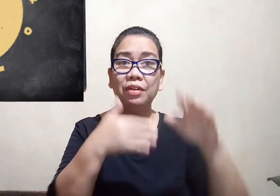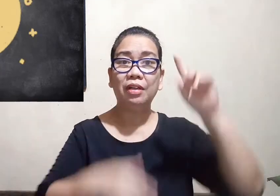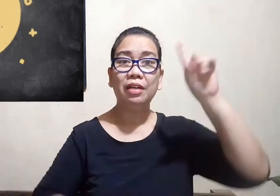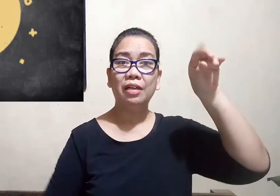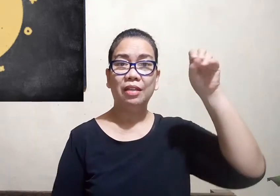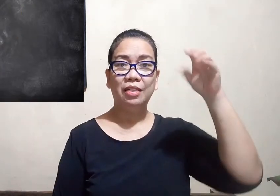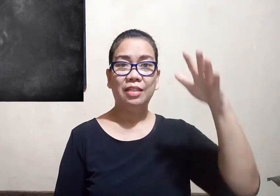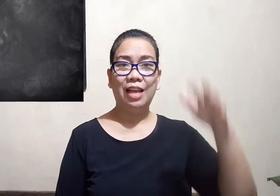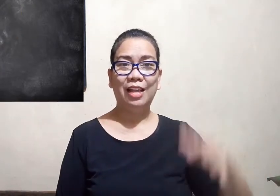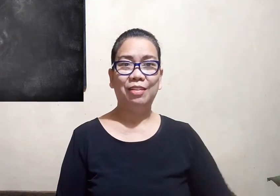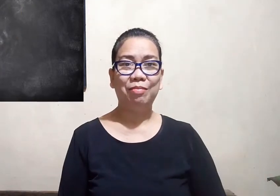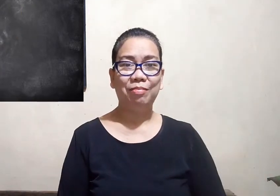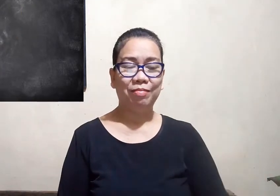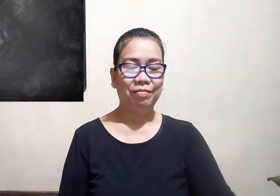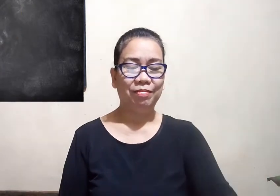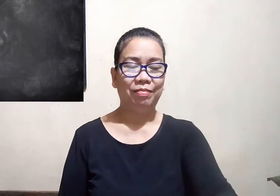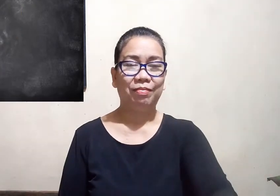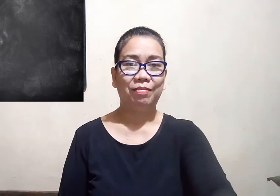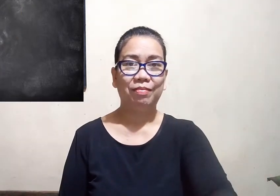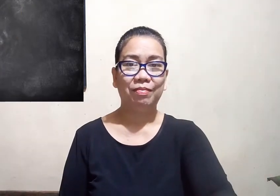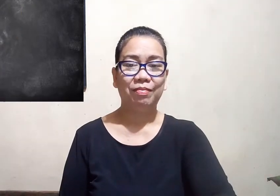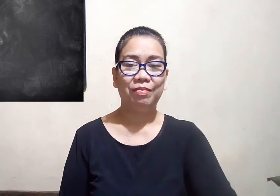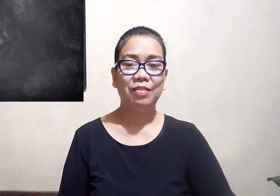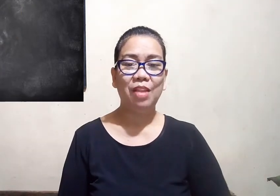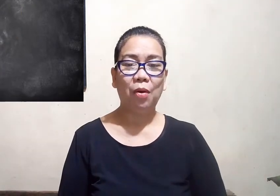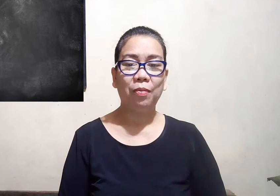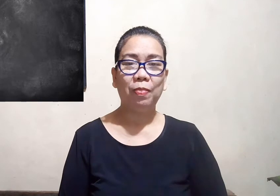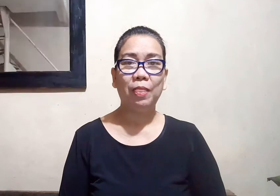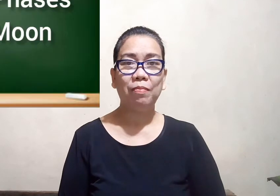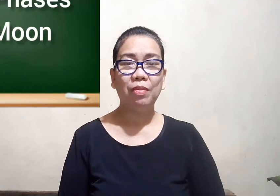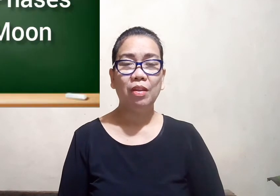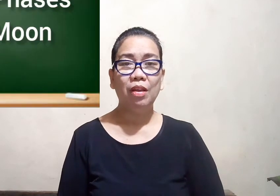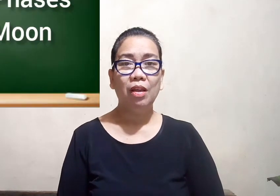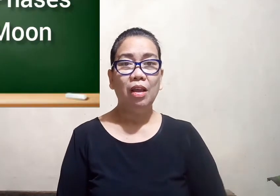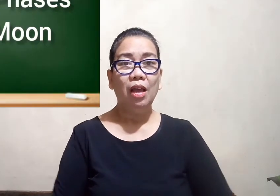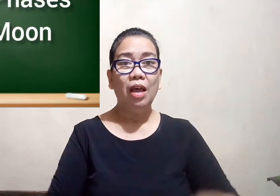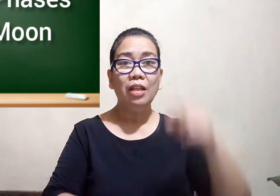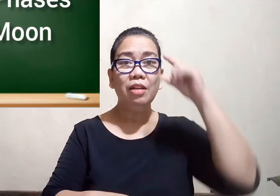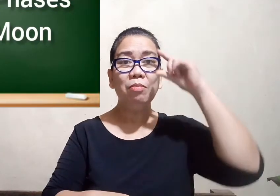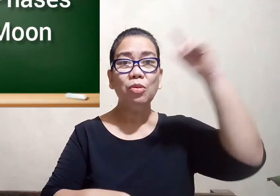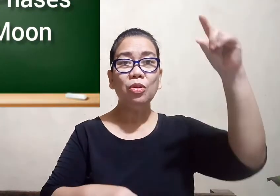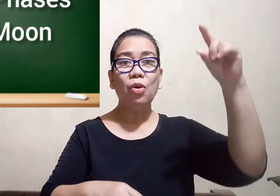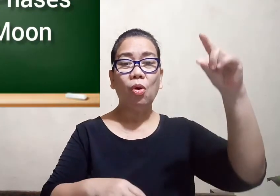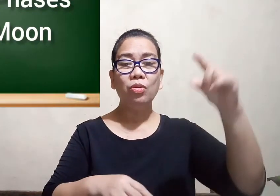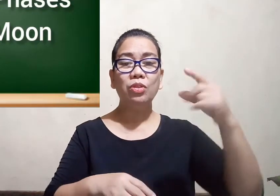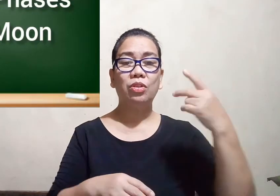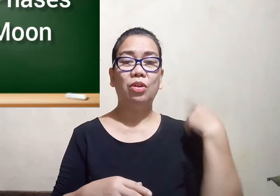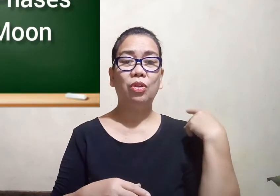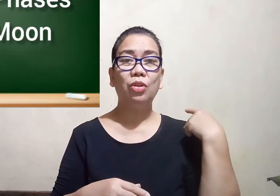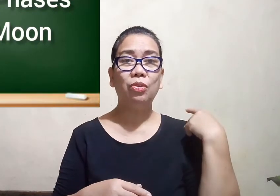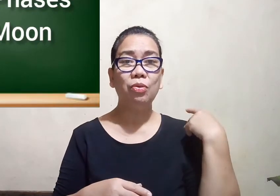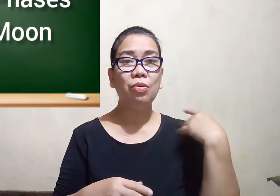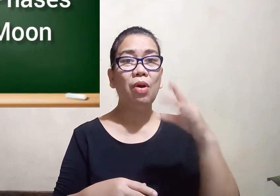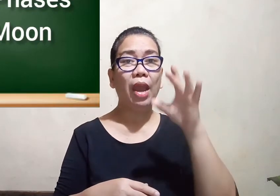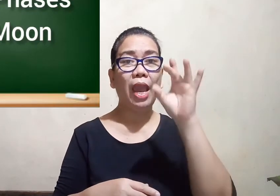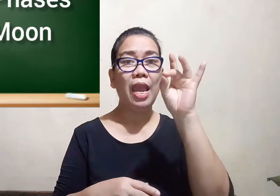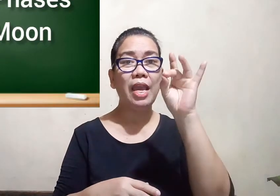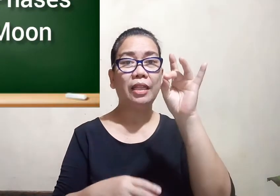the sun now the moon goes through eight